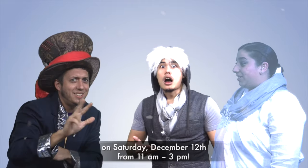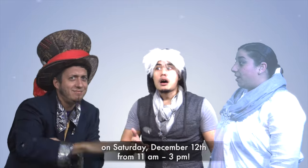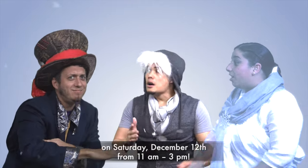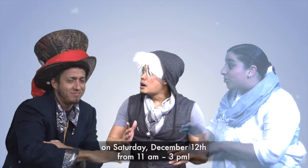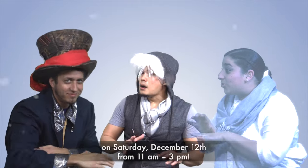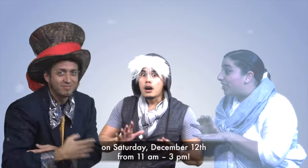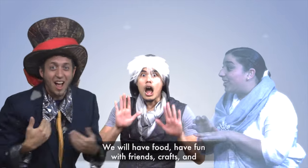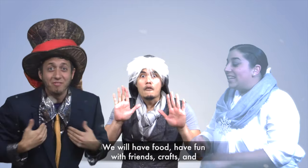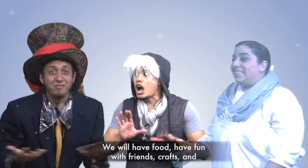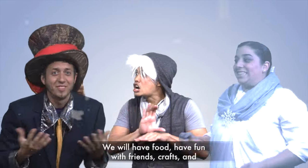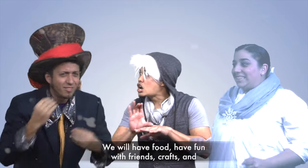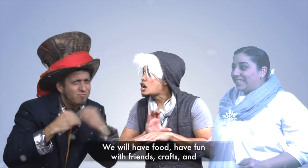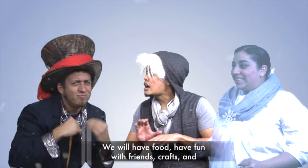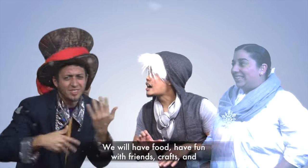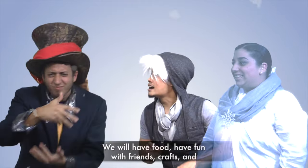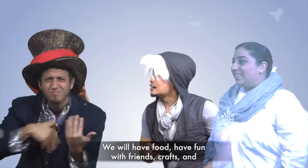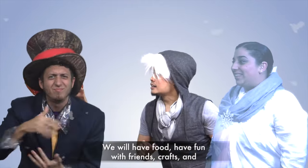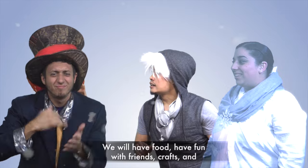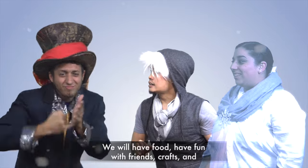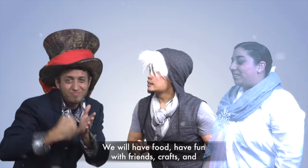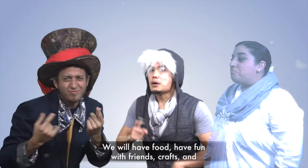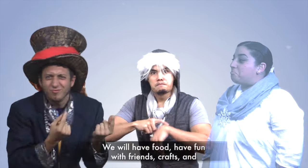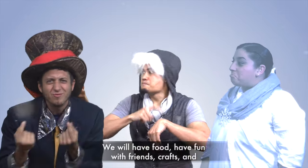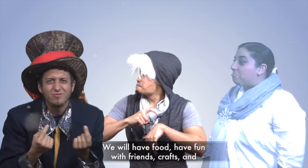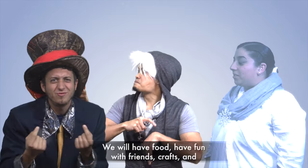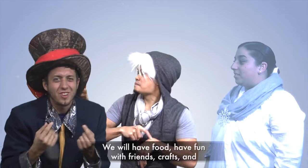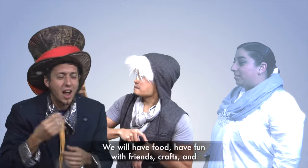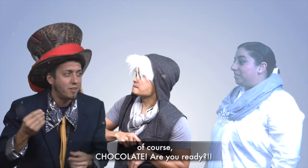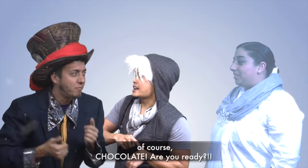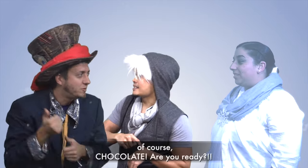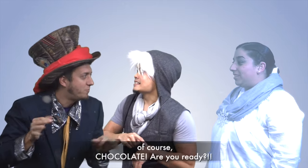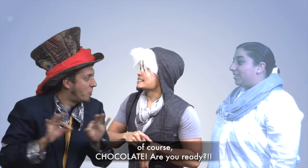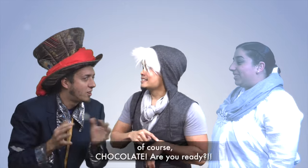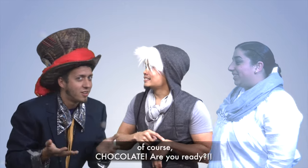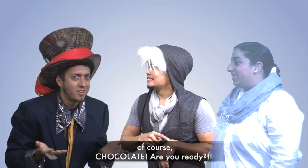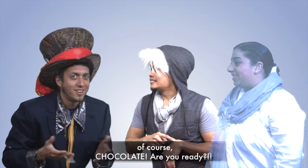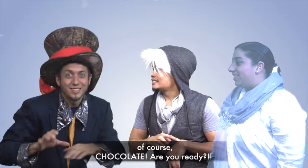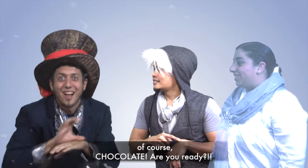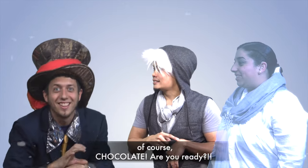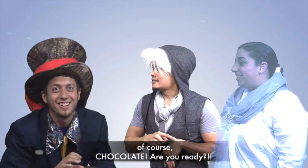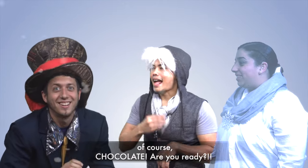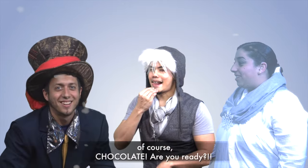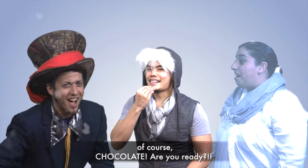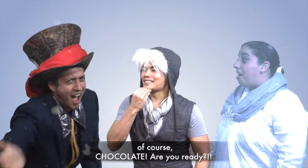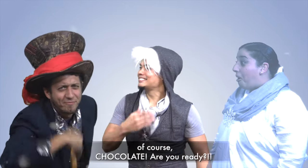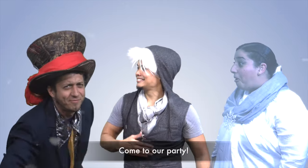12th from 11 a.m. to 3 p.m. We will have food, have fun with friends, crafts, games, and of course, chocolate.